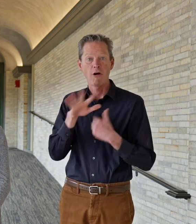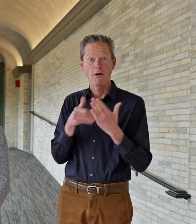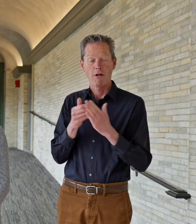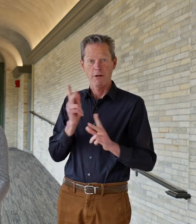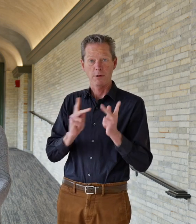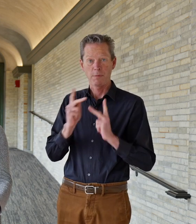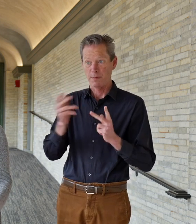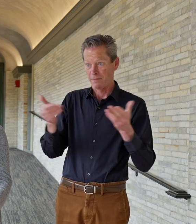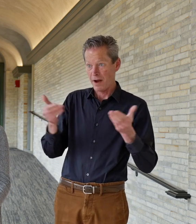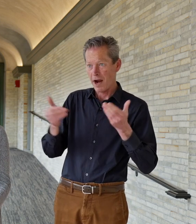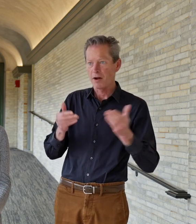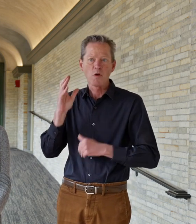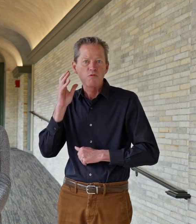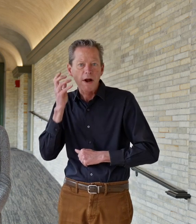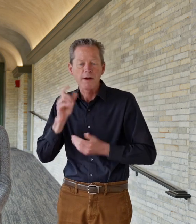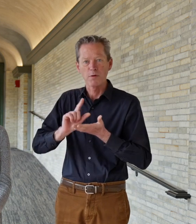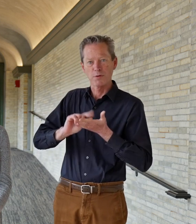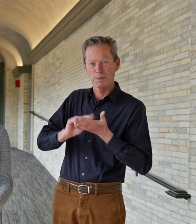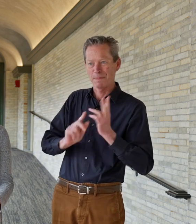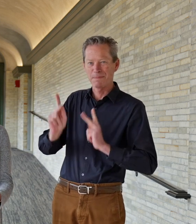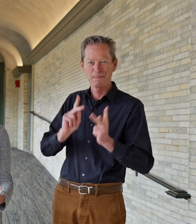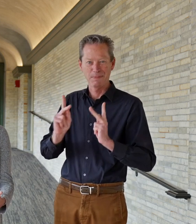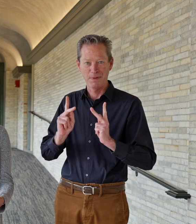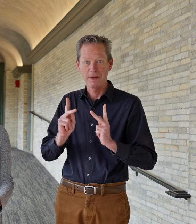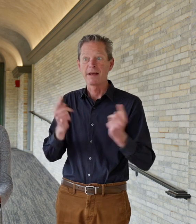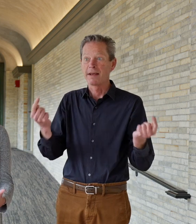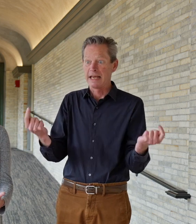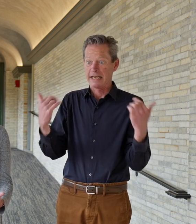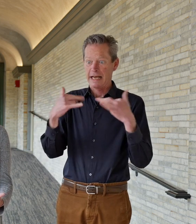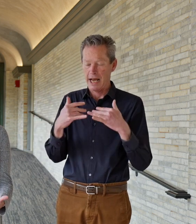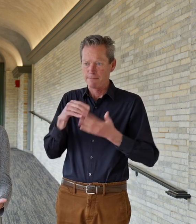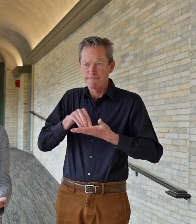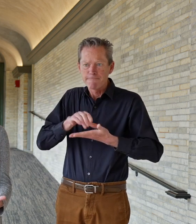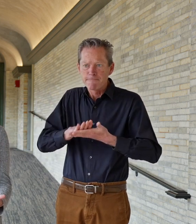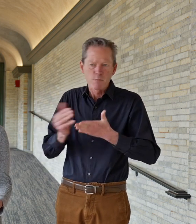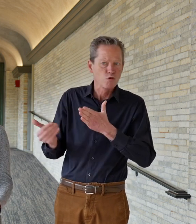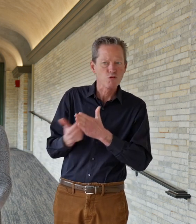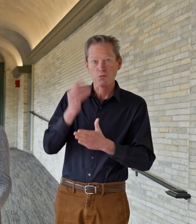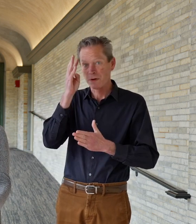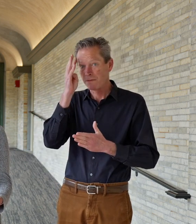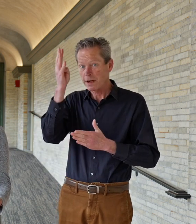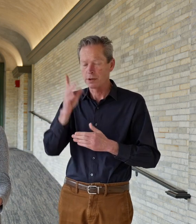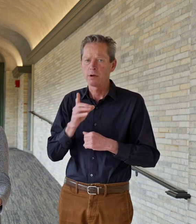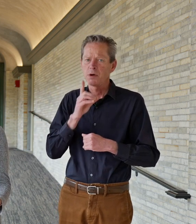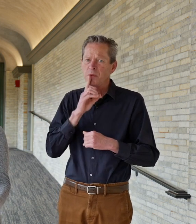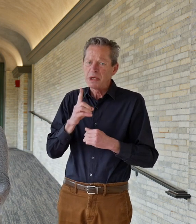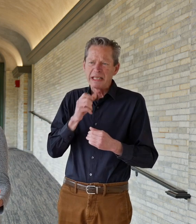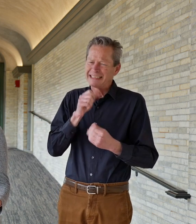were radio and newspaper people, so they came to document this new invention. It really did not become popular